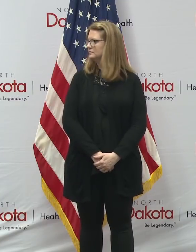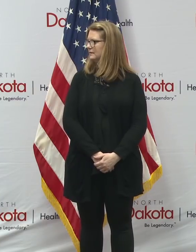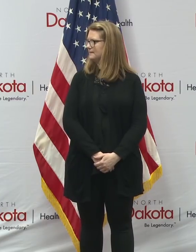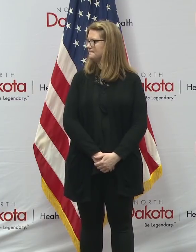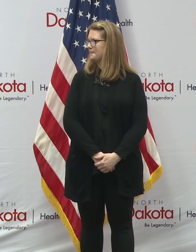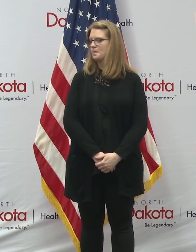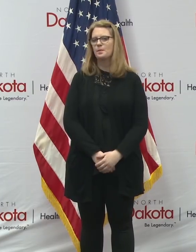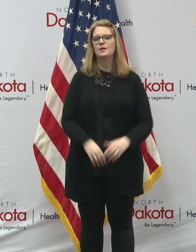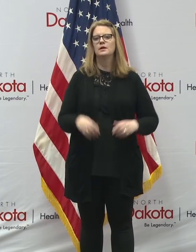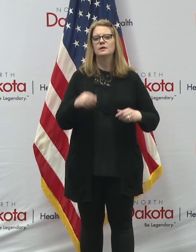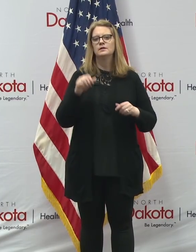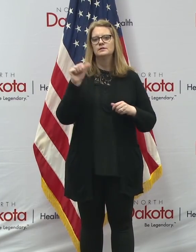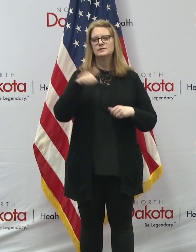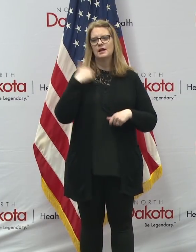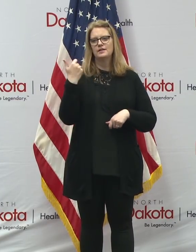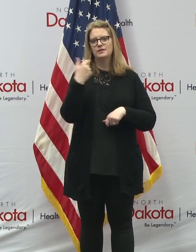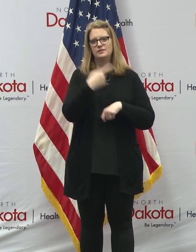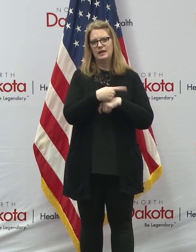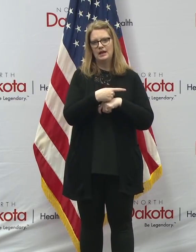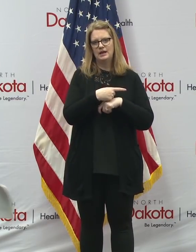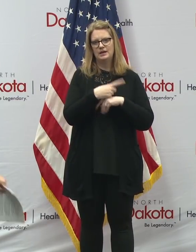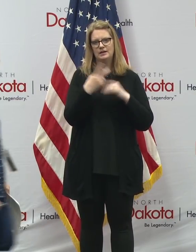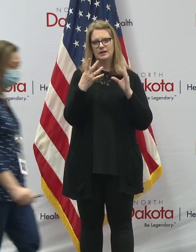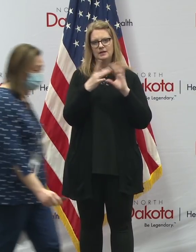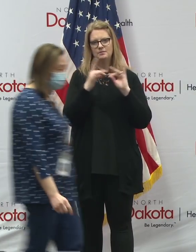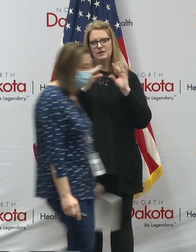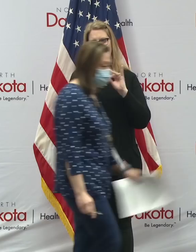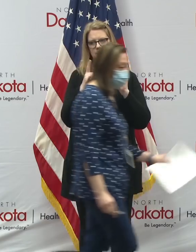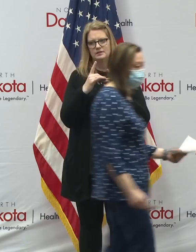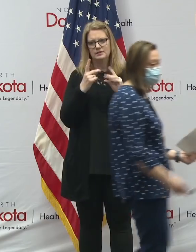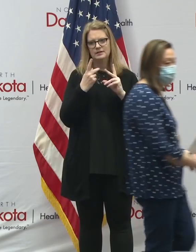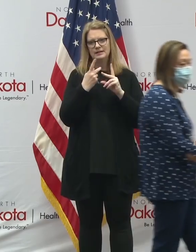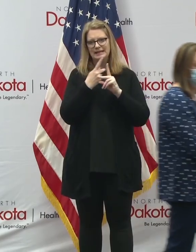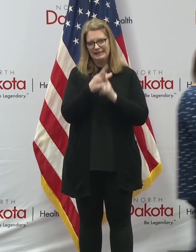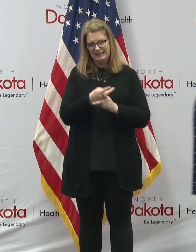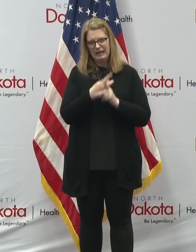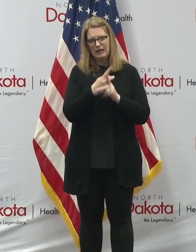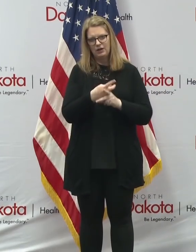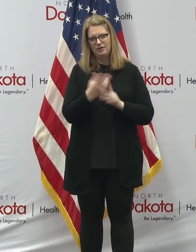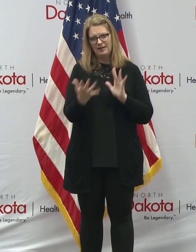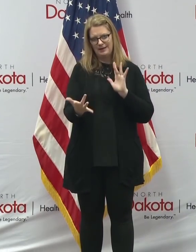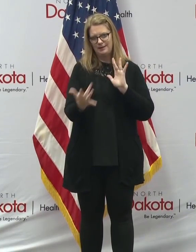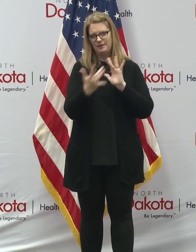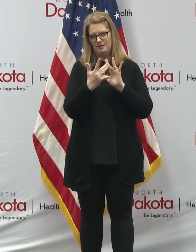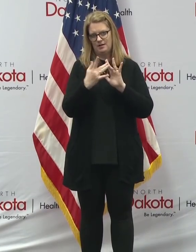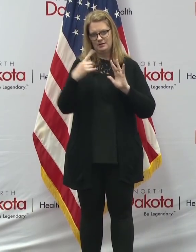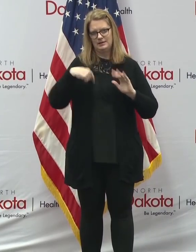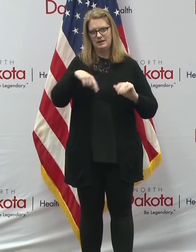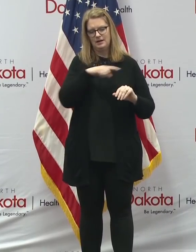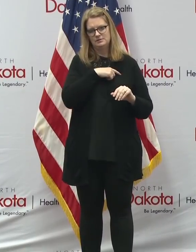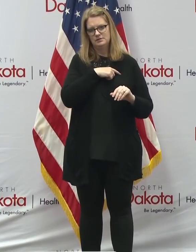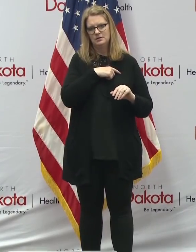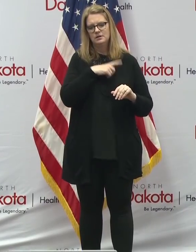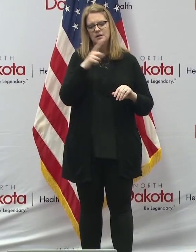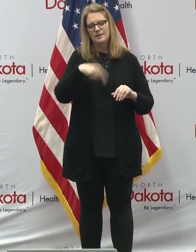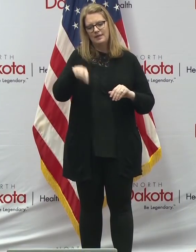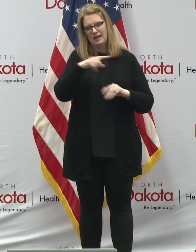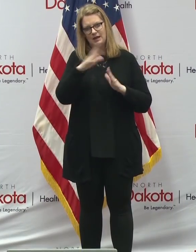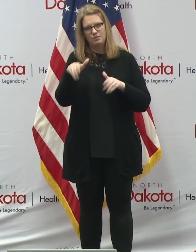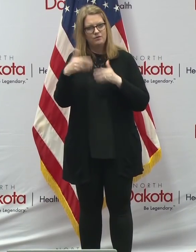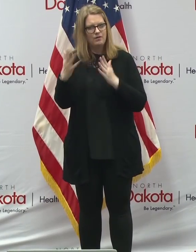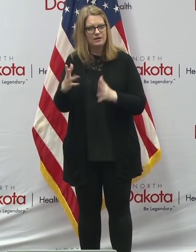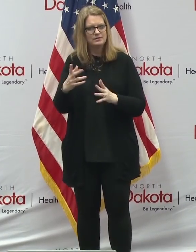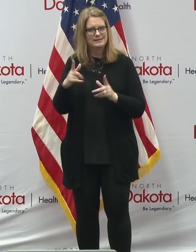So the other day I had mentioned there was a daycare that had contacted us about them having providers that have tested